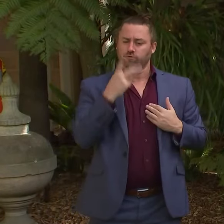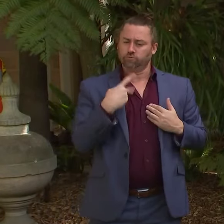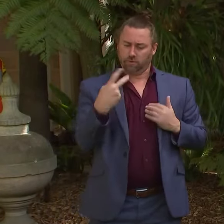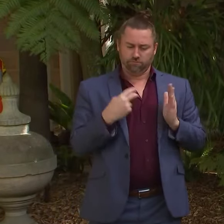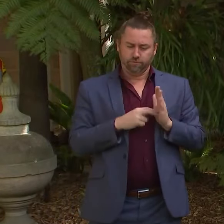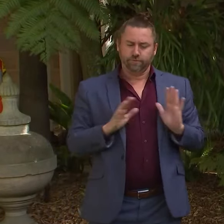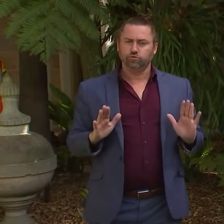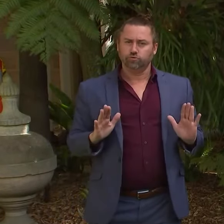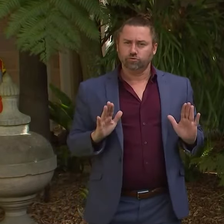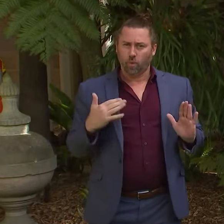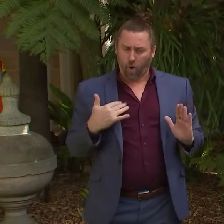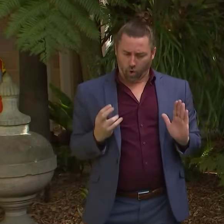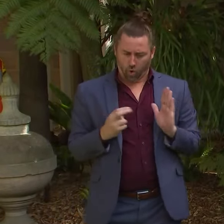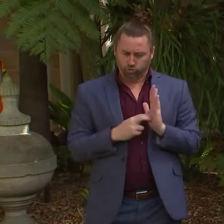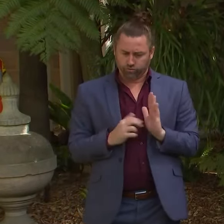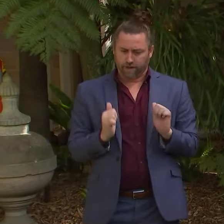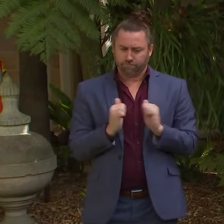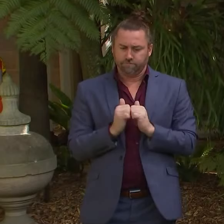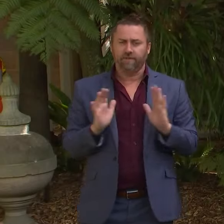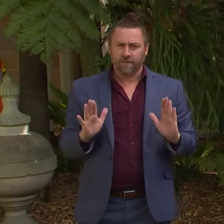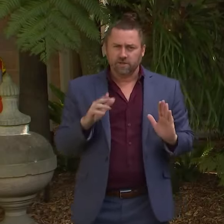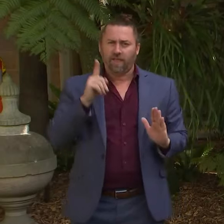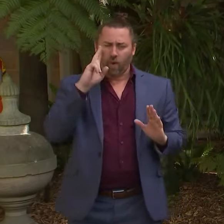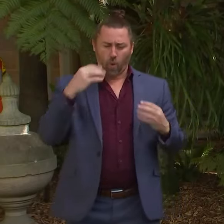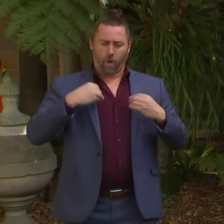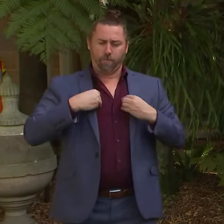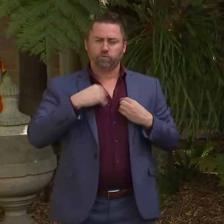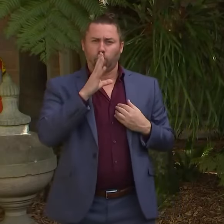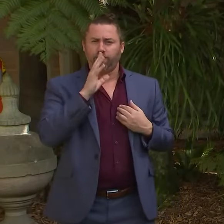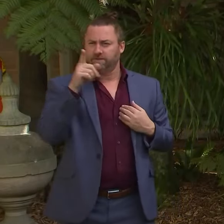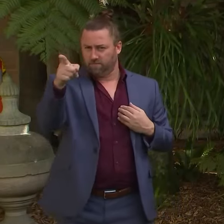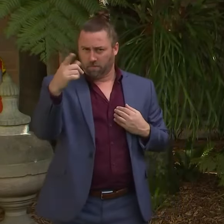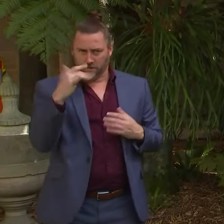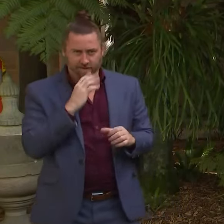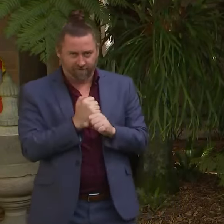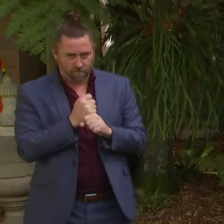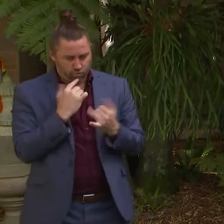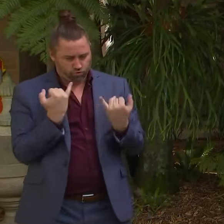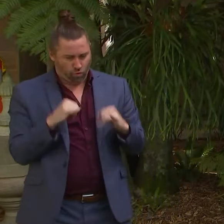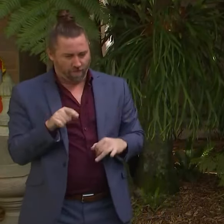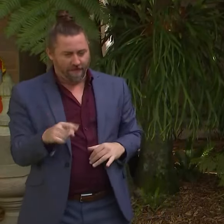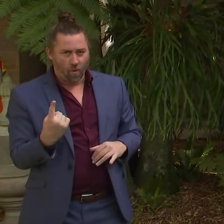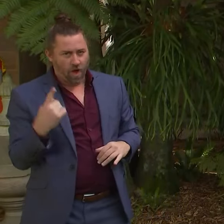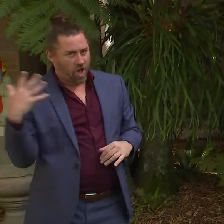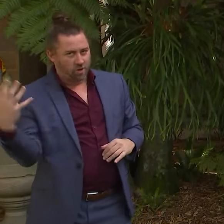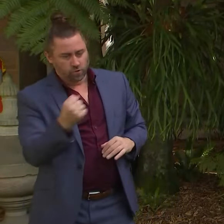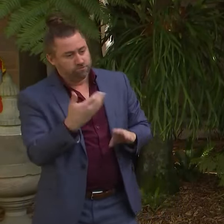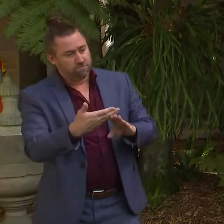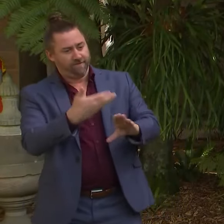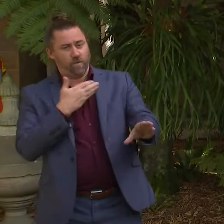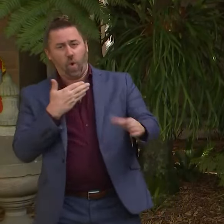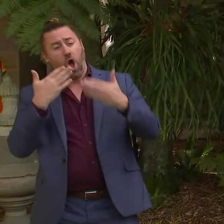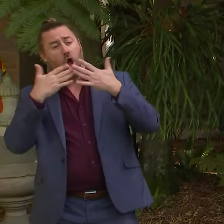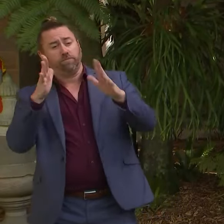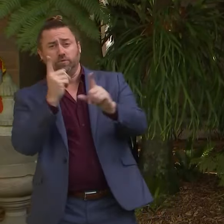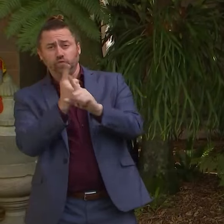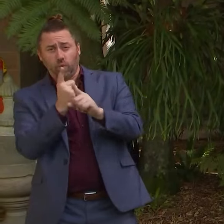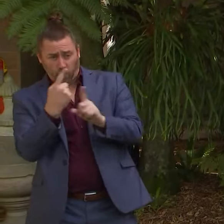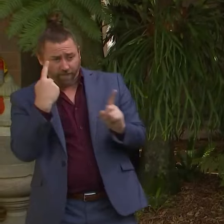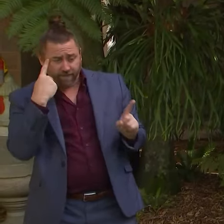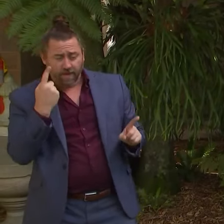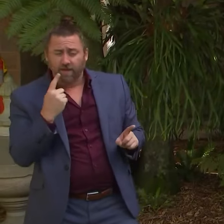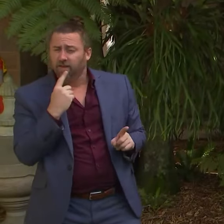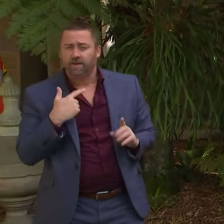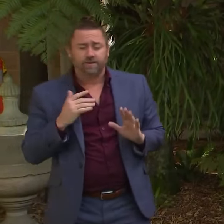facie or contractual arrangements are commercial incompetence. Was step for the government? Should you have just been up right from the beginning on? No, we respect the,